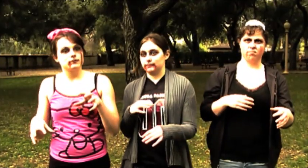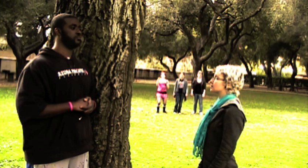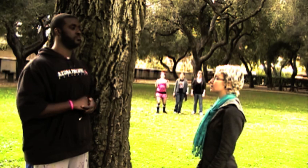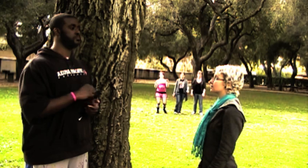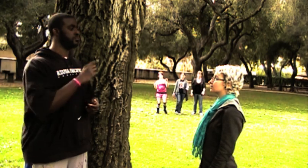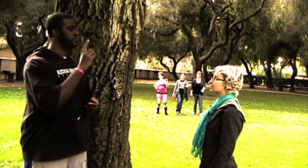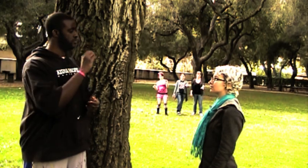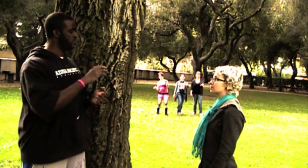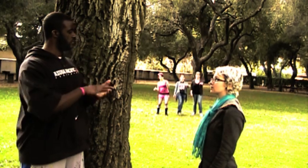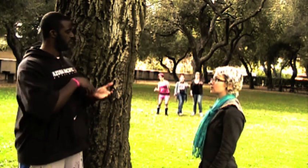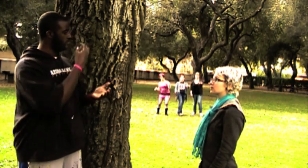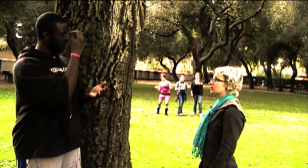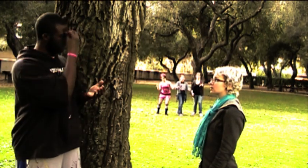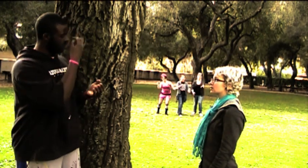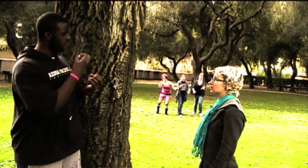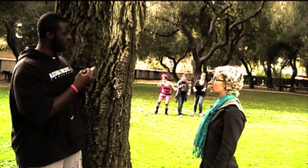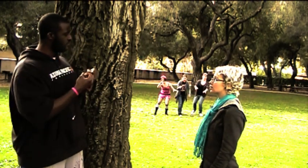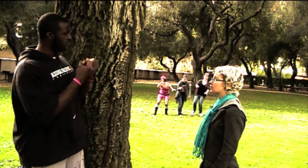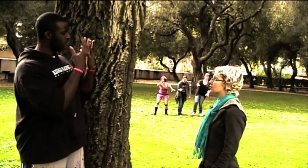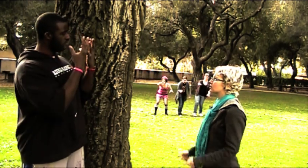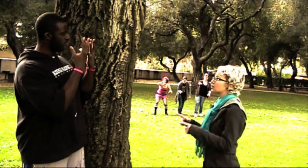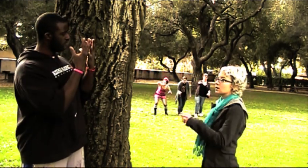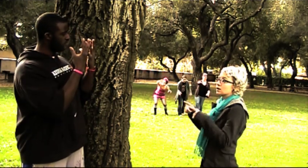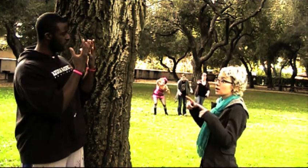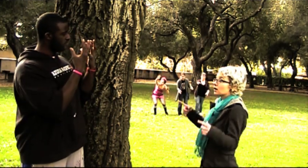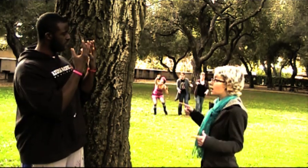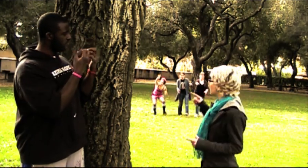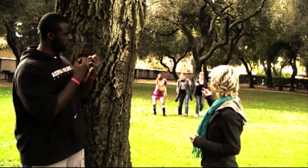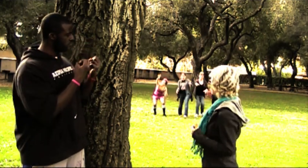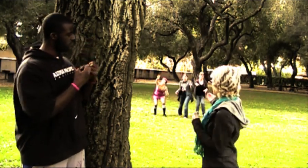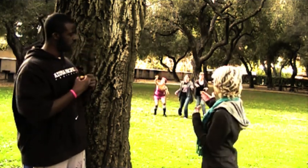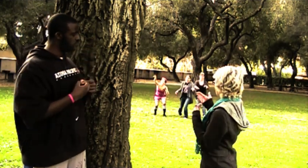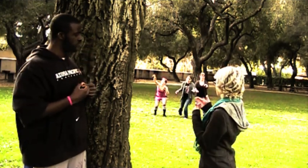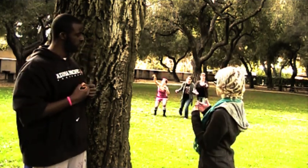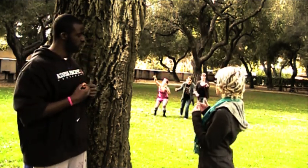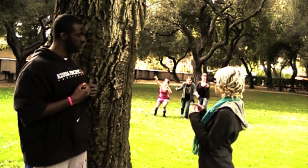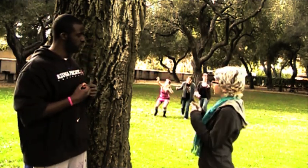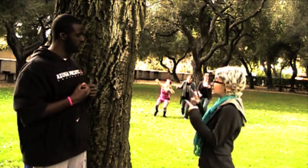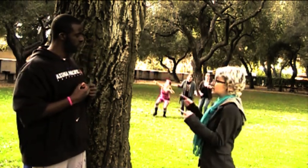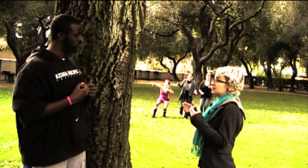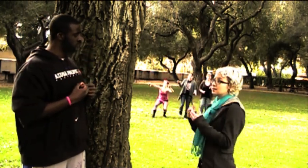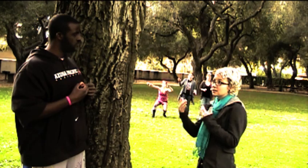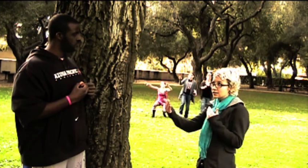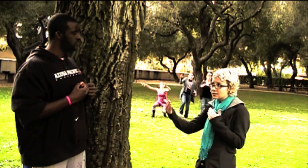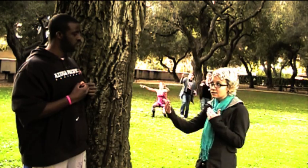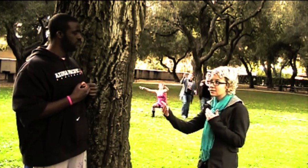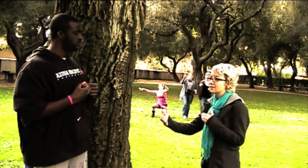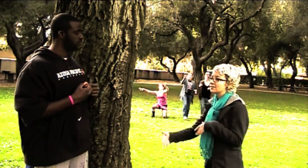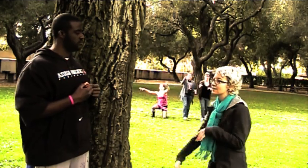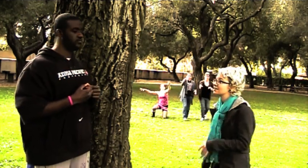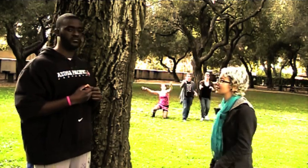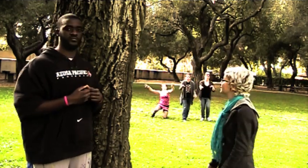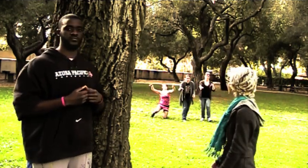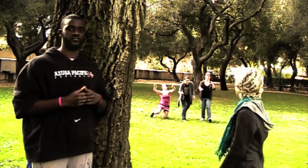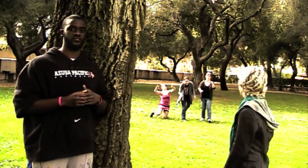I can see there's so much to learn It's all so close and yet so far